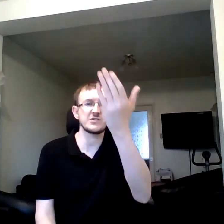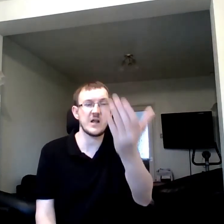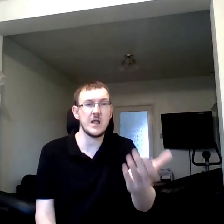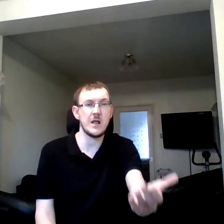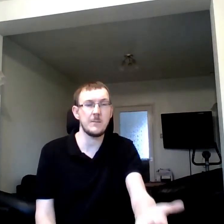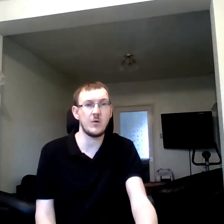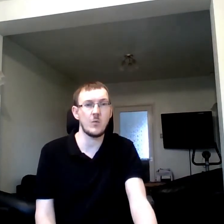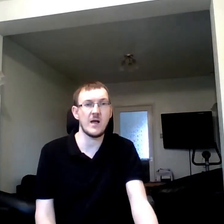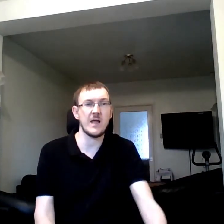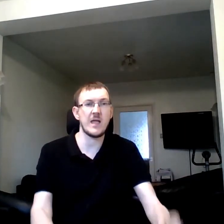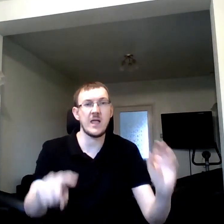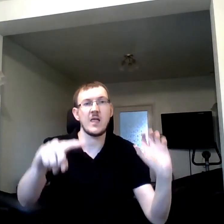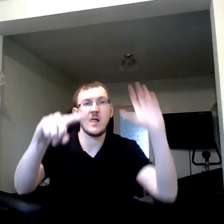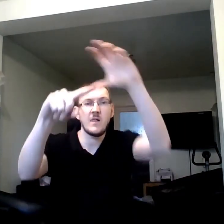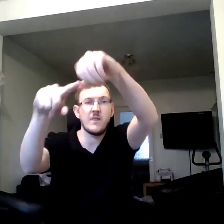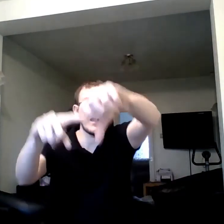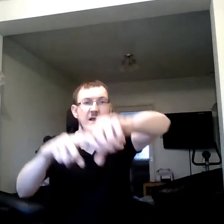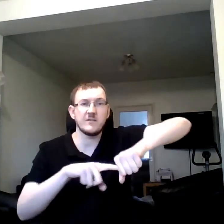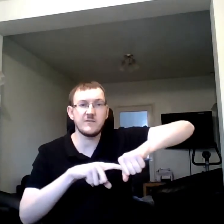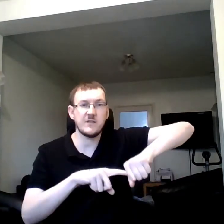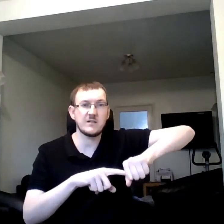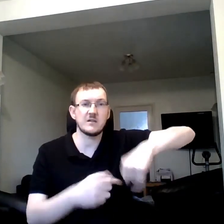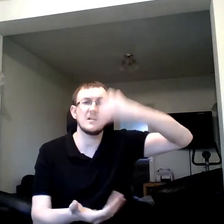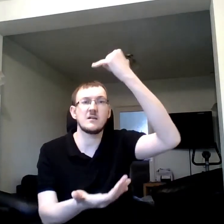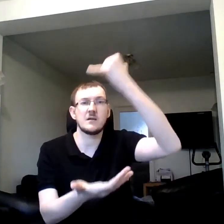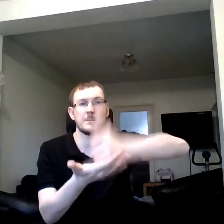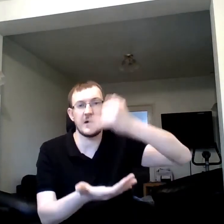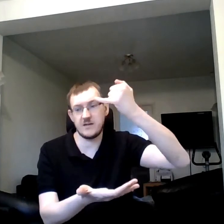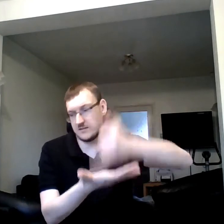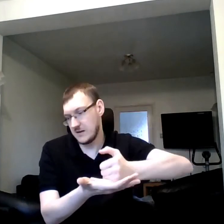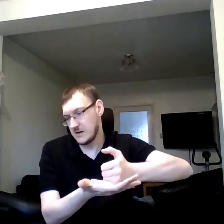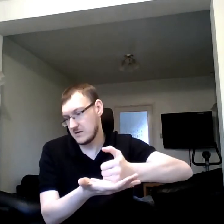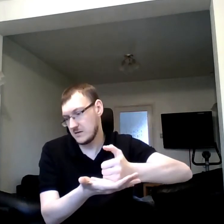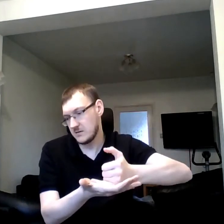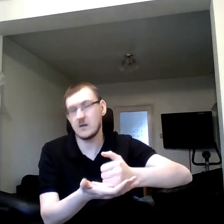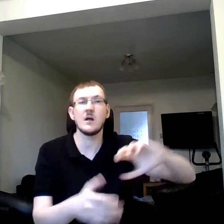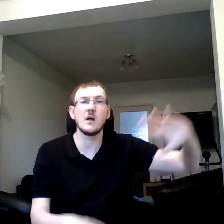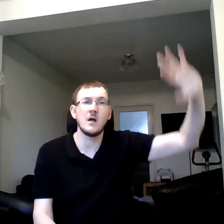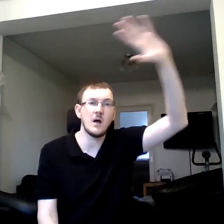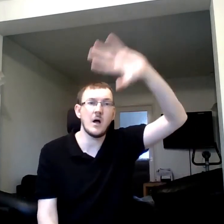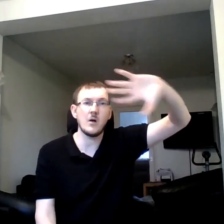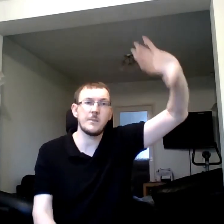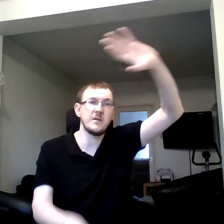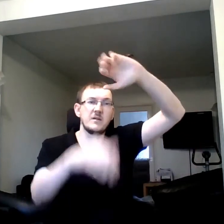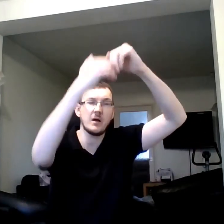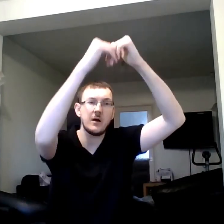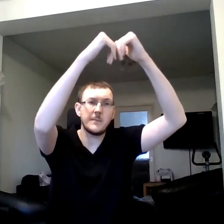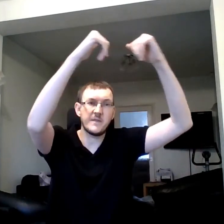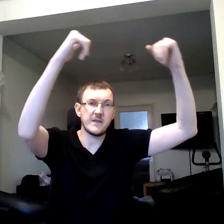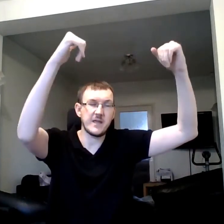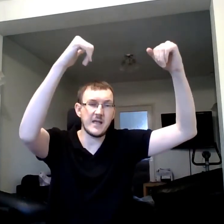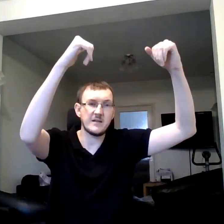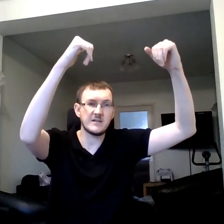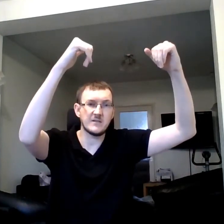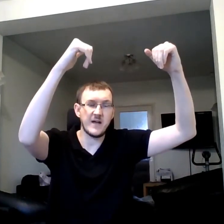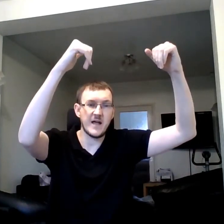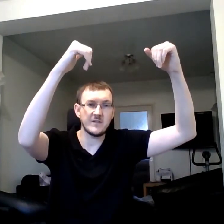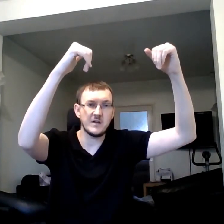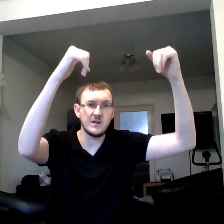shame away that defeated my sin, opened up the gates of heaven